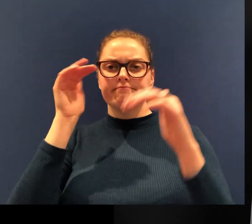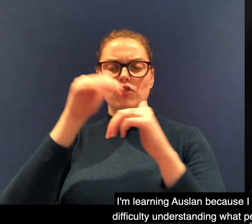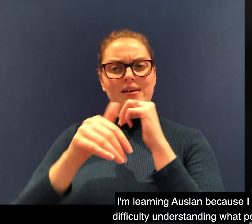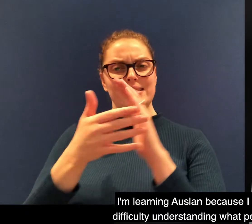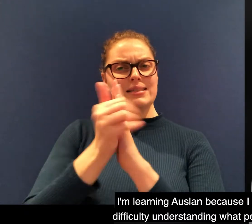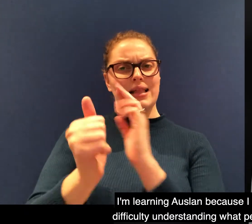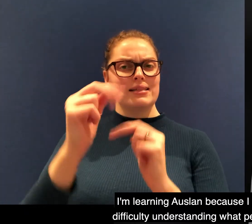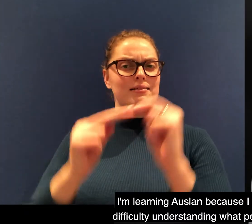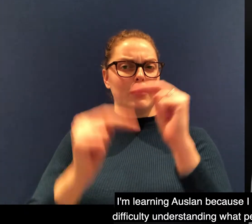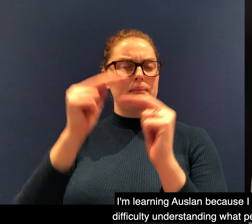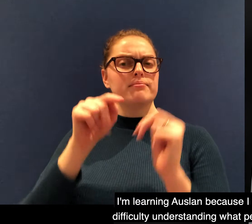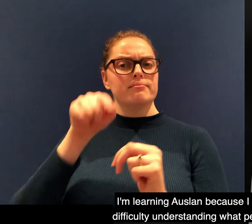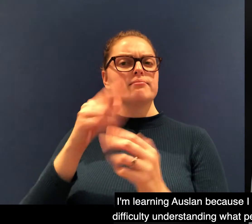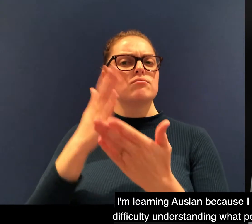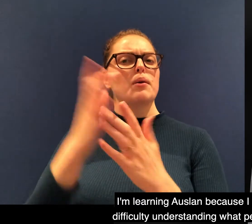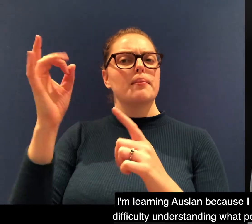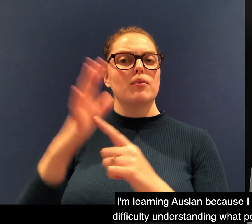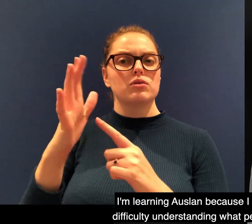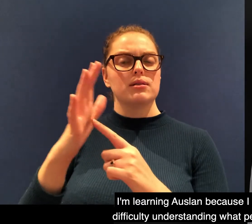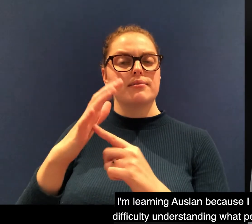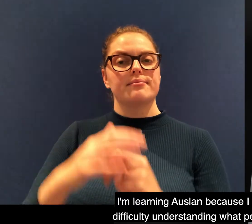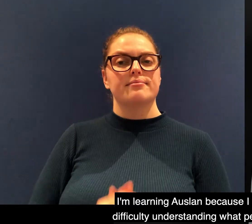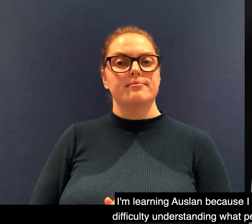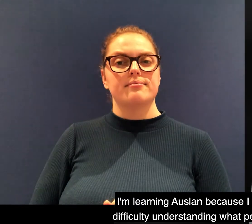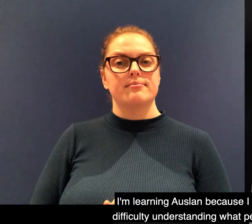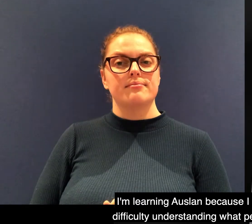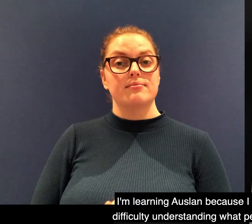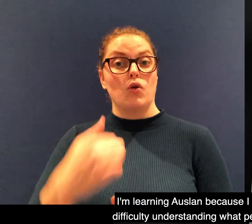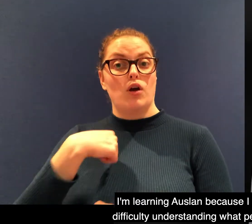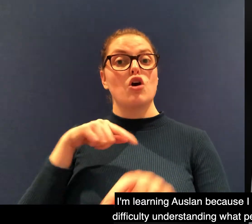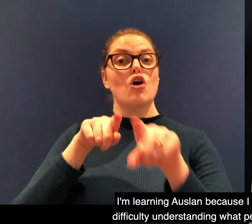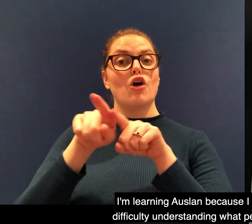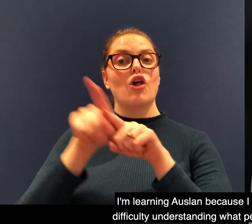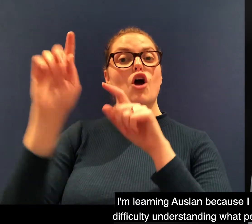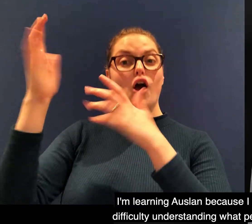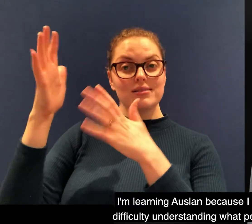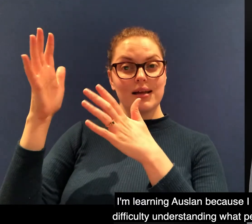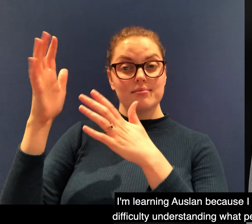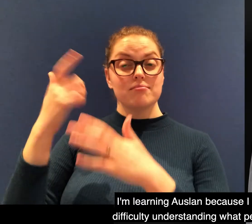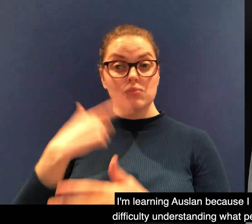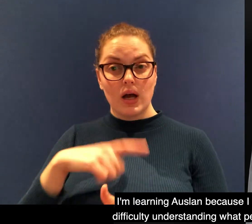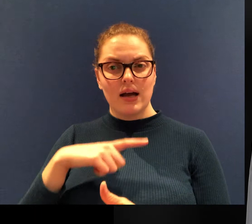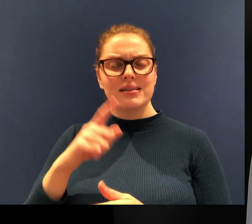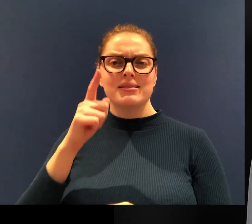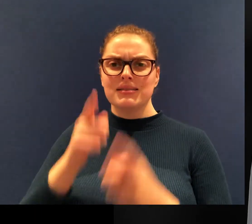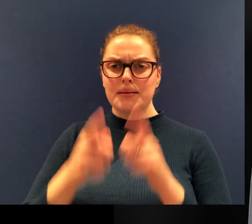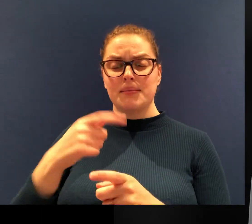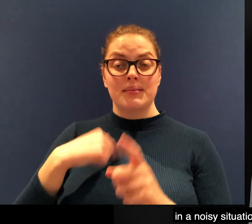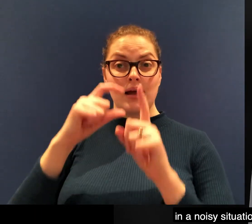I'm learning Auslan because I can have great difficulty understanding what people are saying